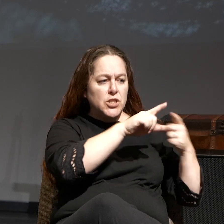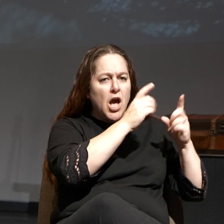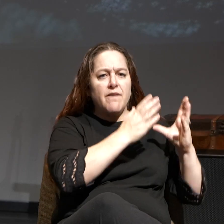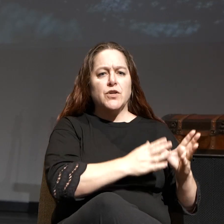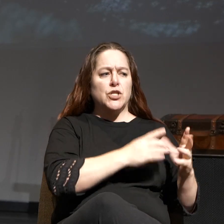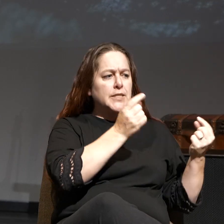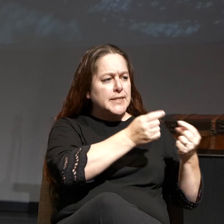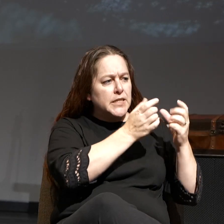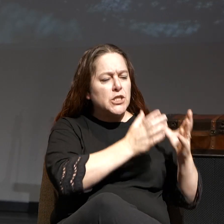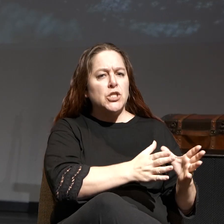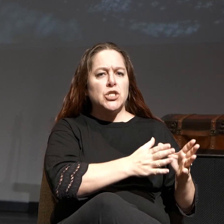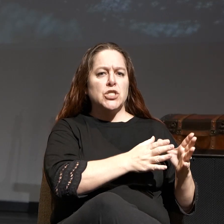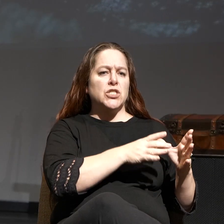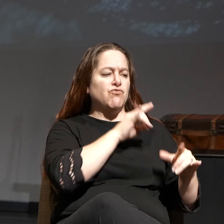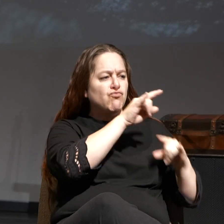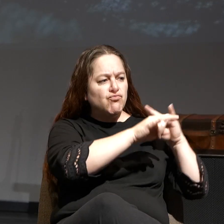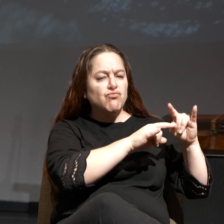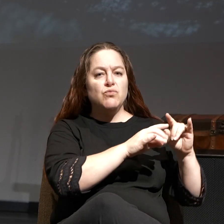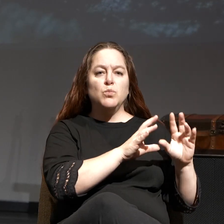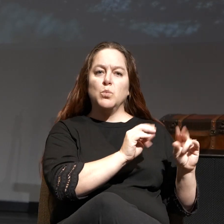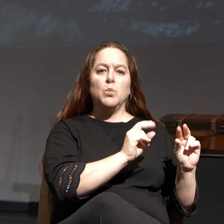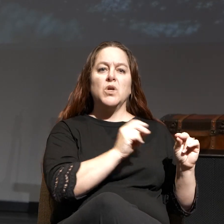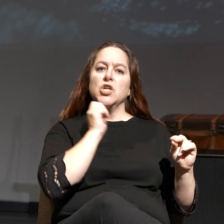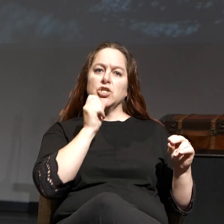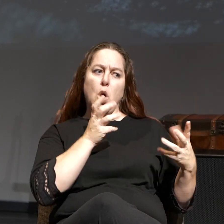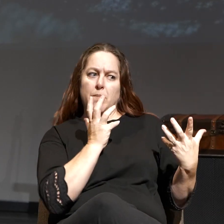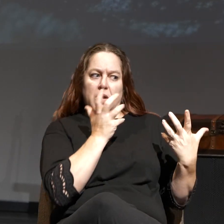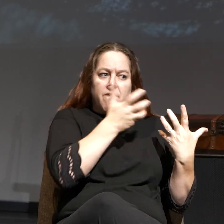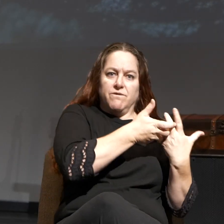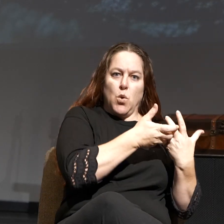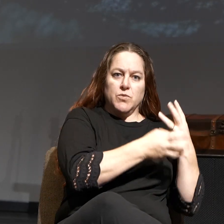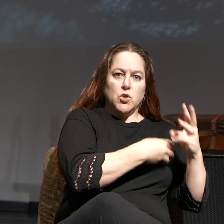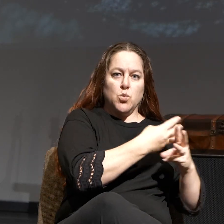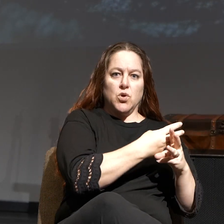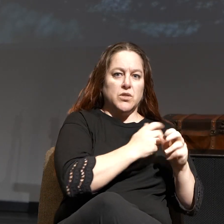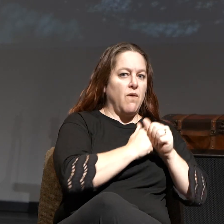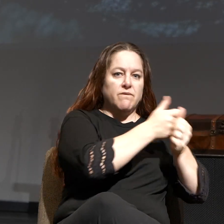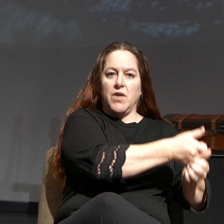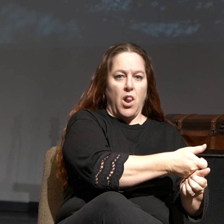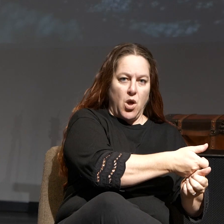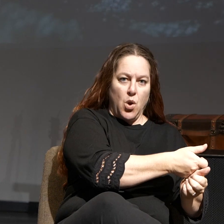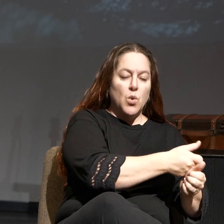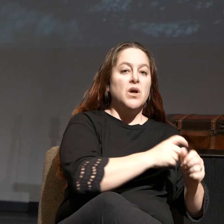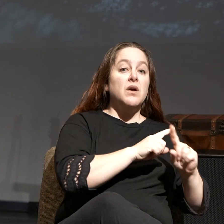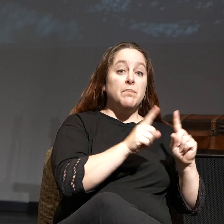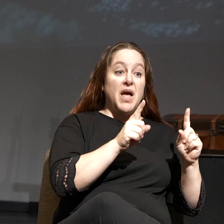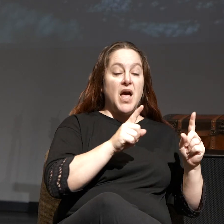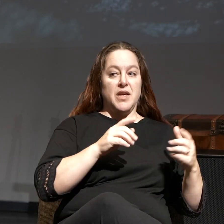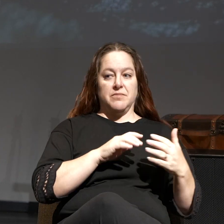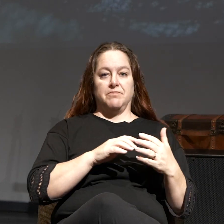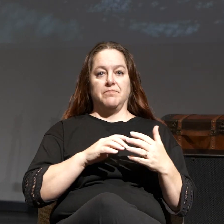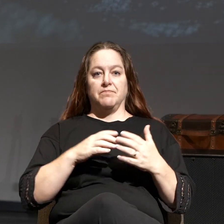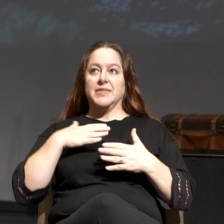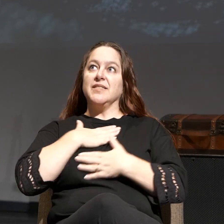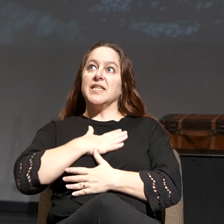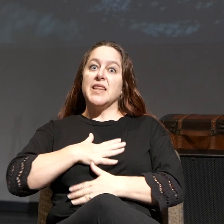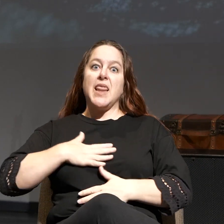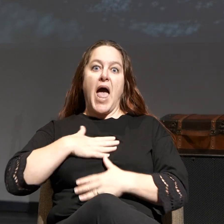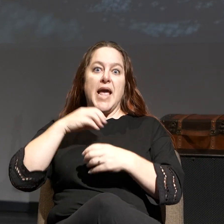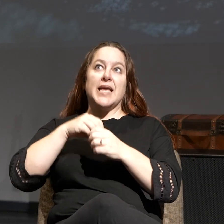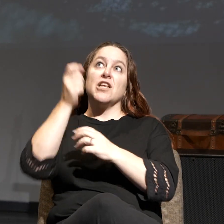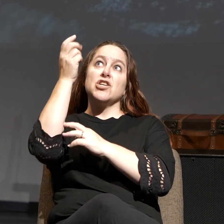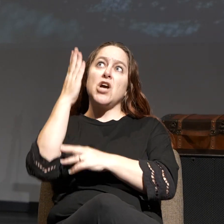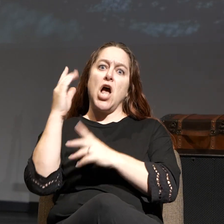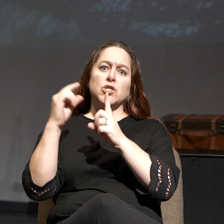or sits in the seat of the scornful. Don't be conformed to this world, but be transformed by the renewing of your mind. But His delight is in God's Word, and He